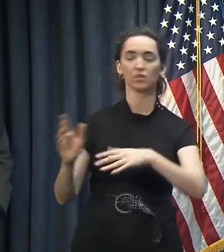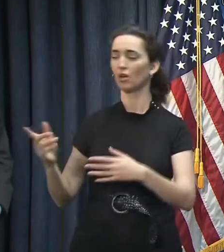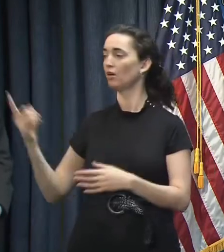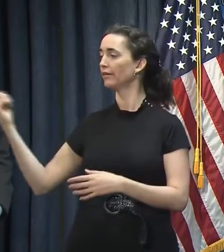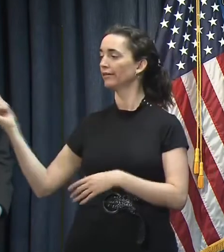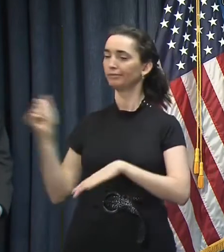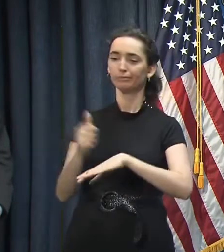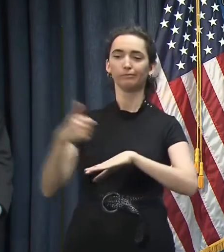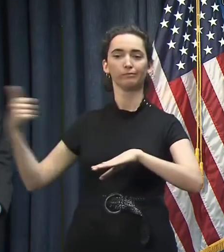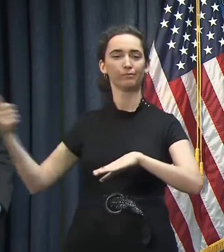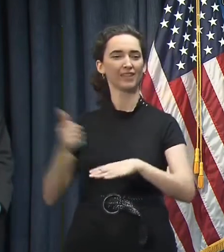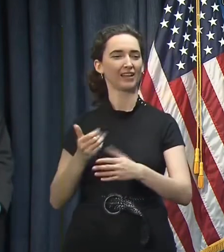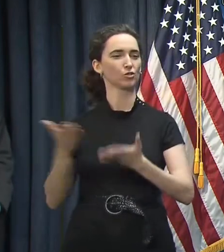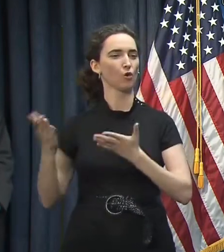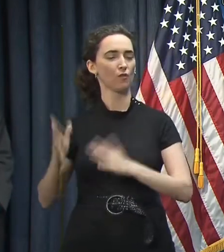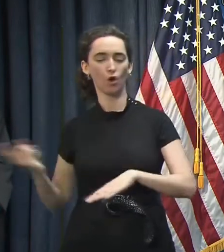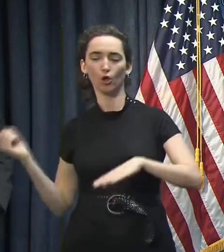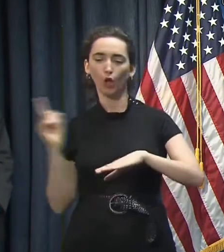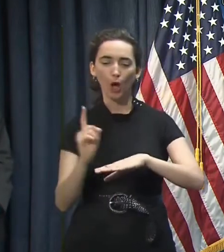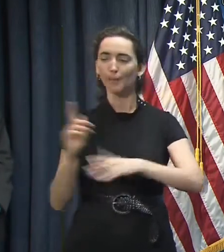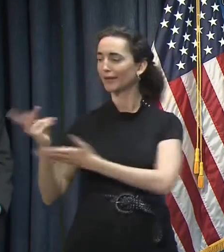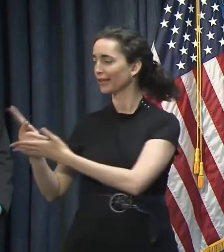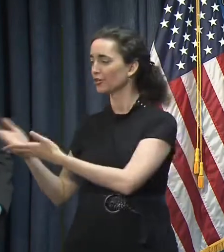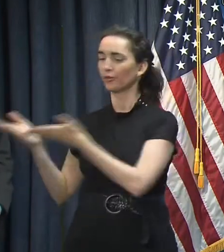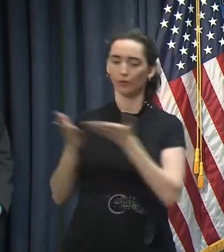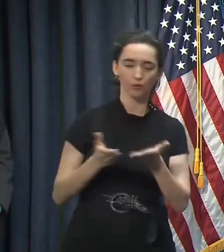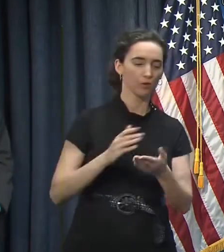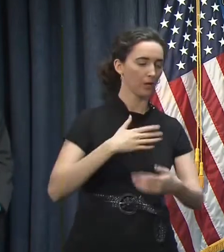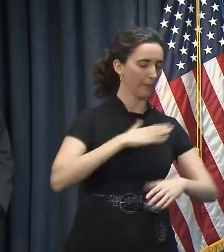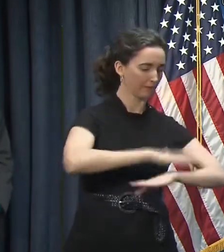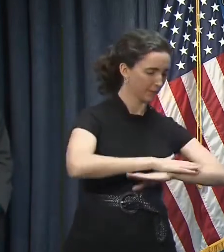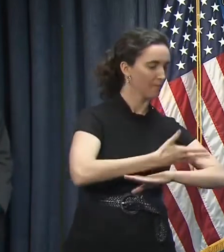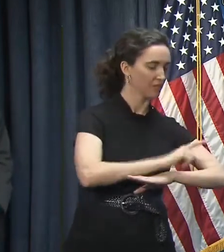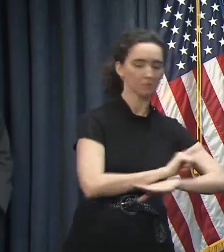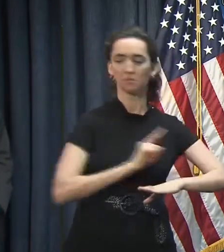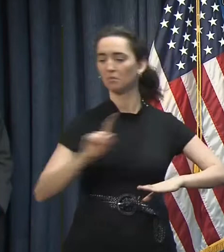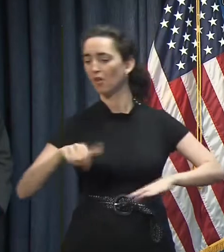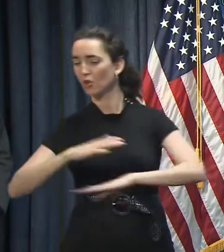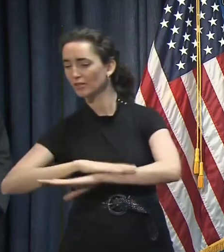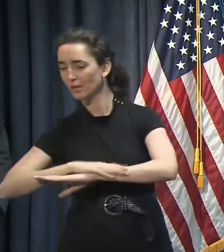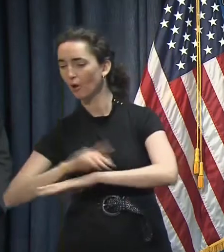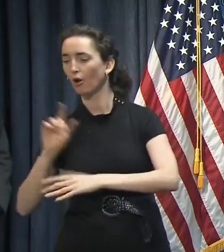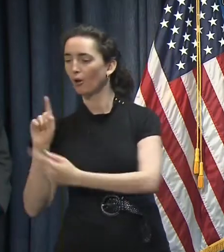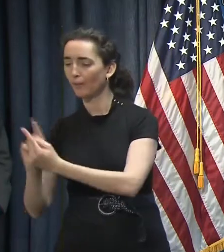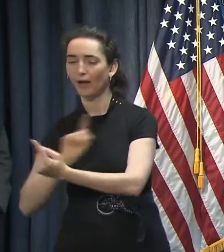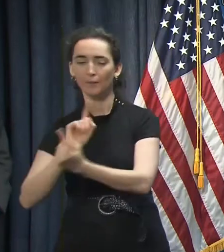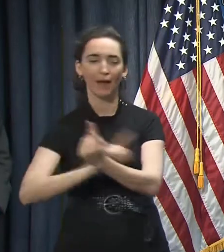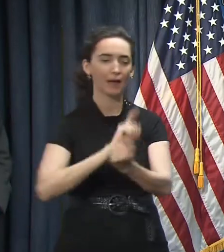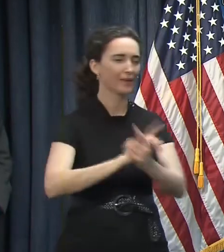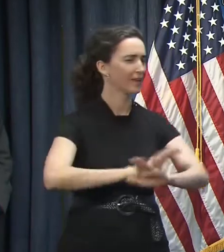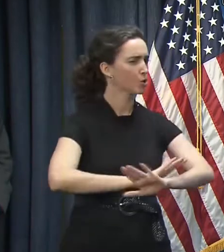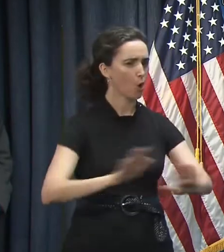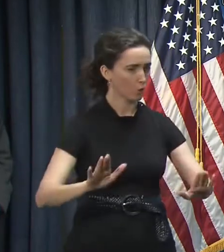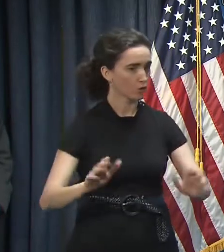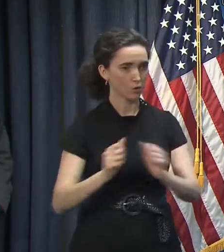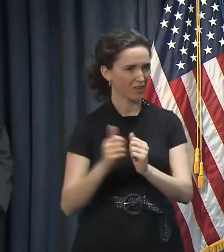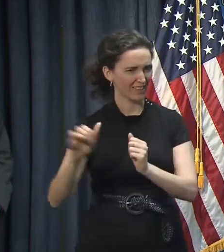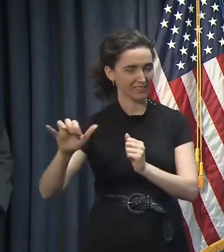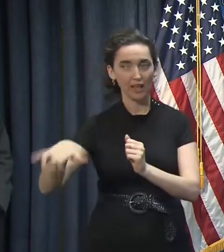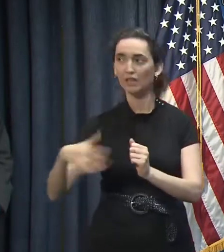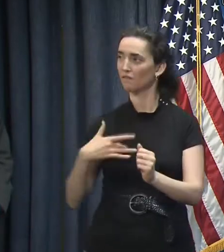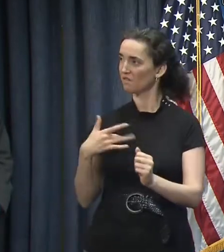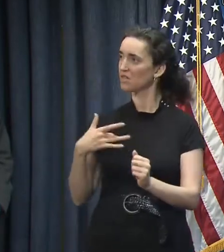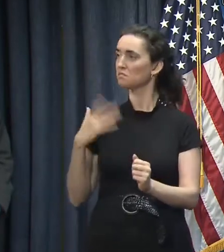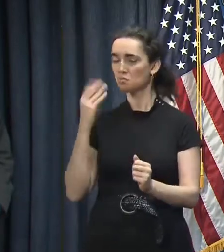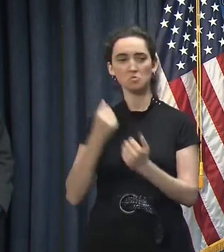things back and forth from the kitchen or going from one table to the other and contacting different individuals. So that's what we were